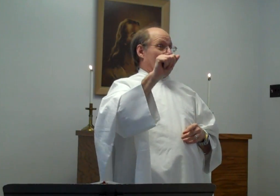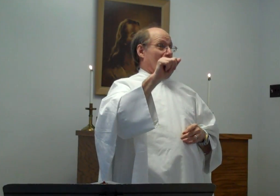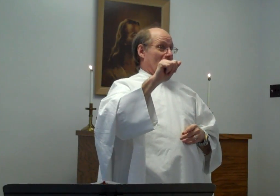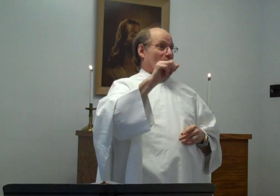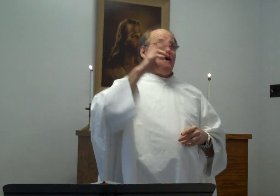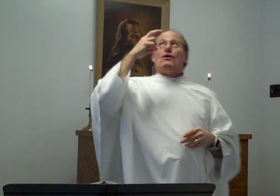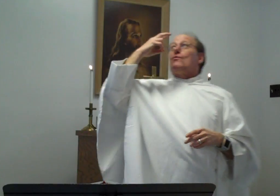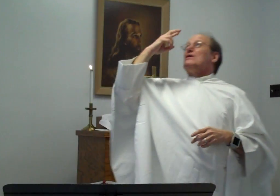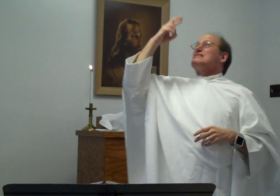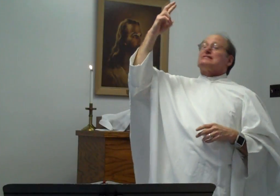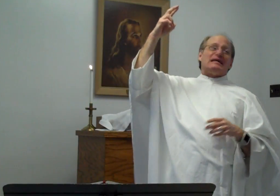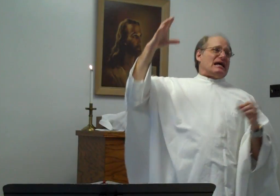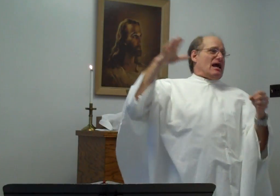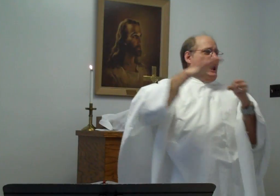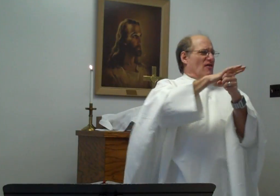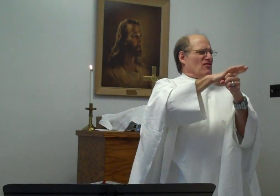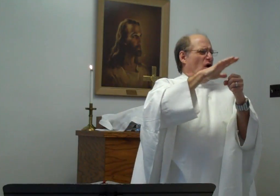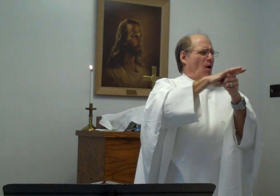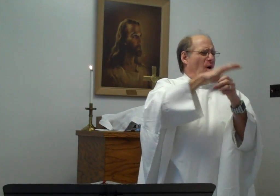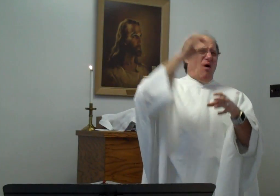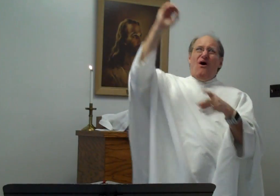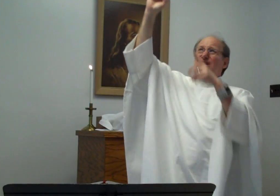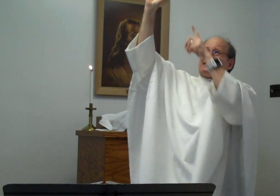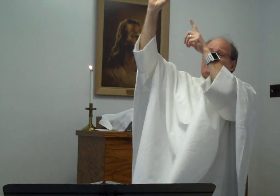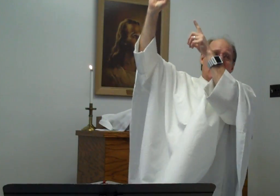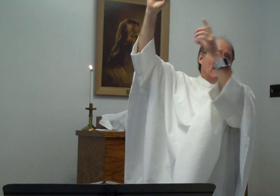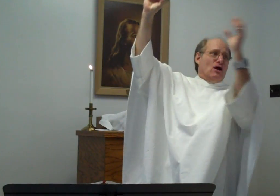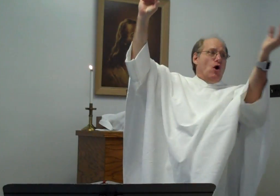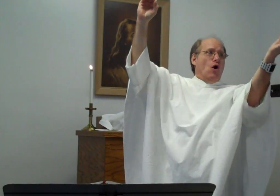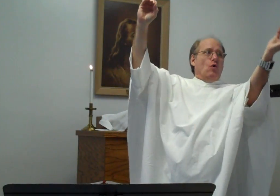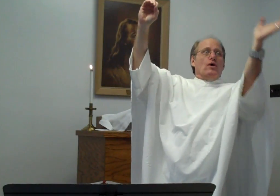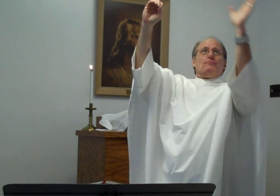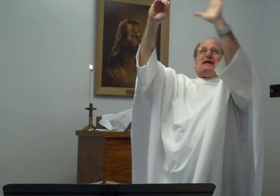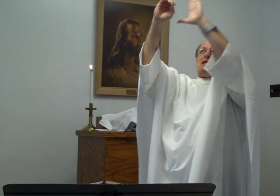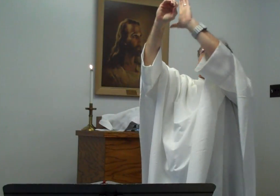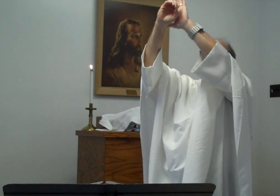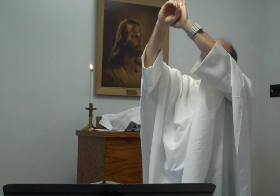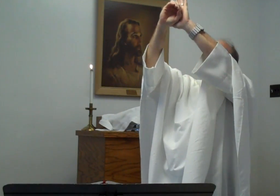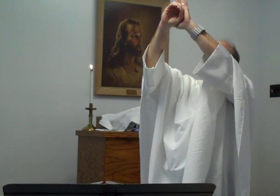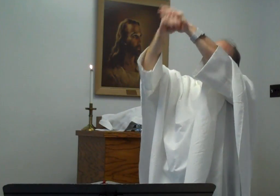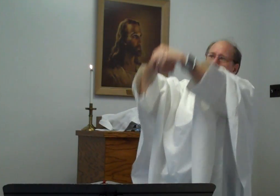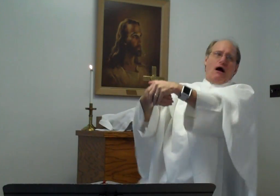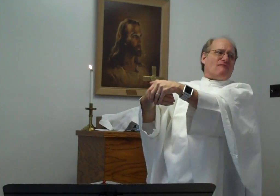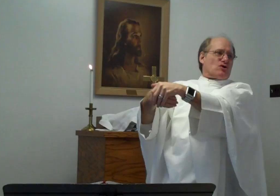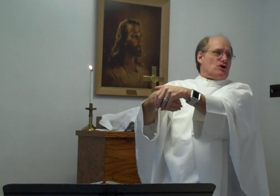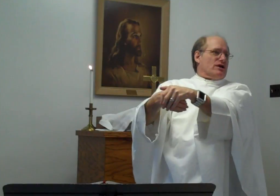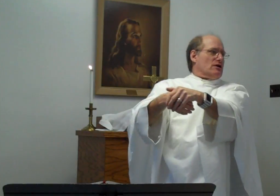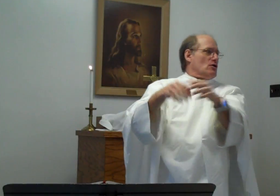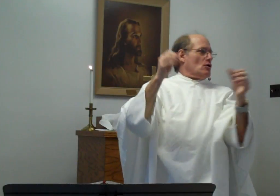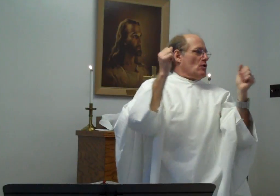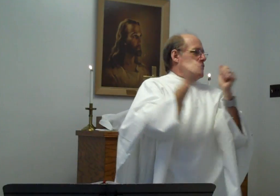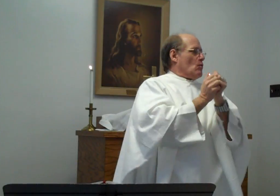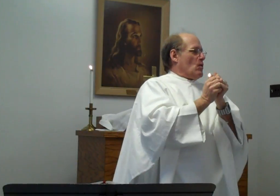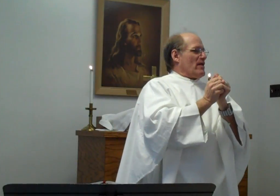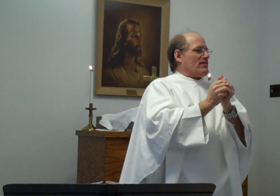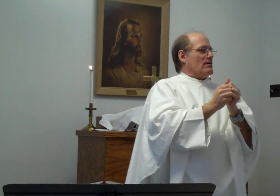will see the whole sun will be covered with